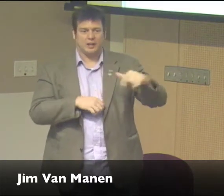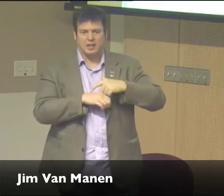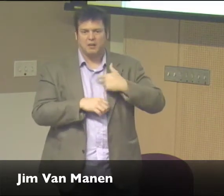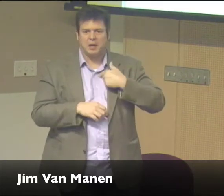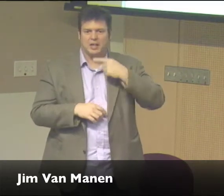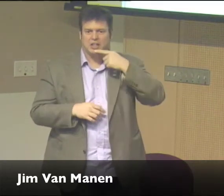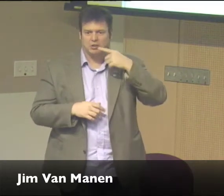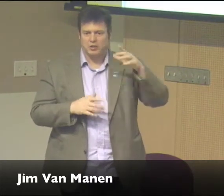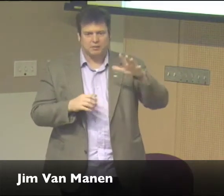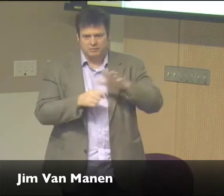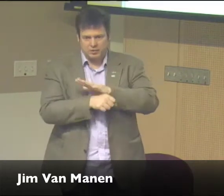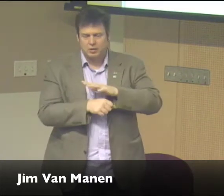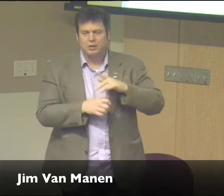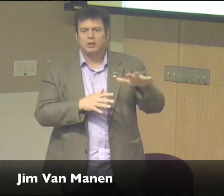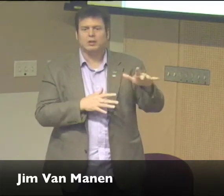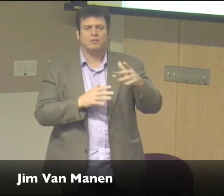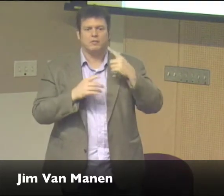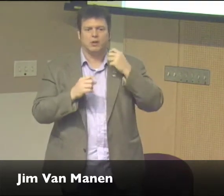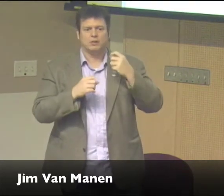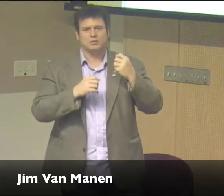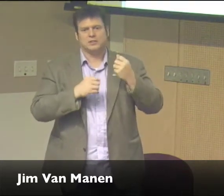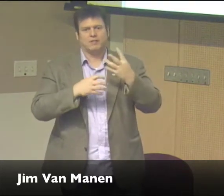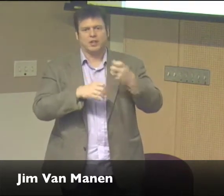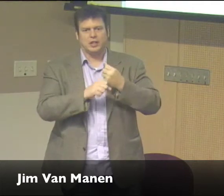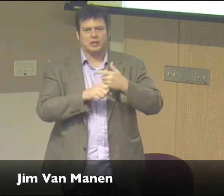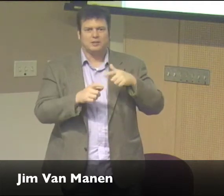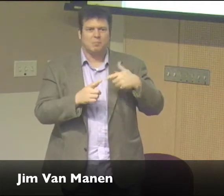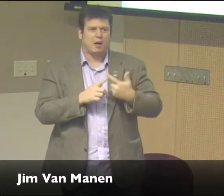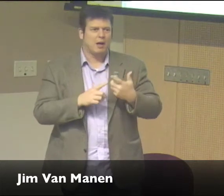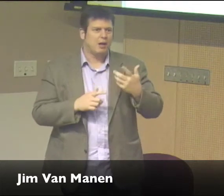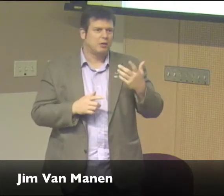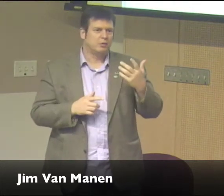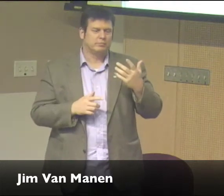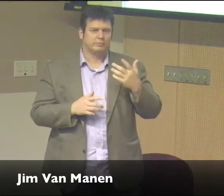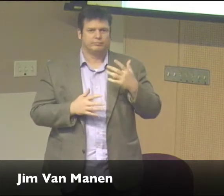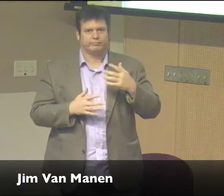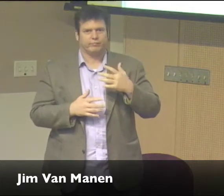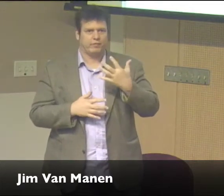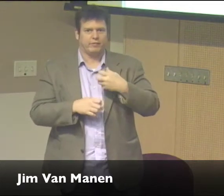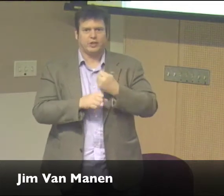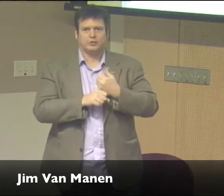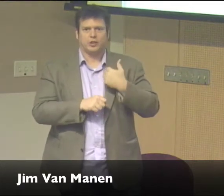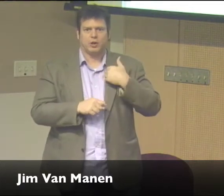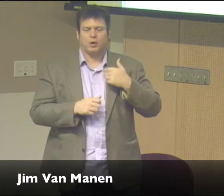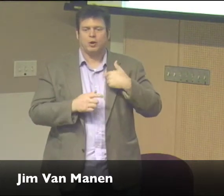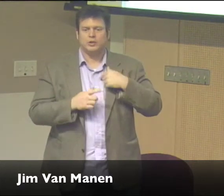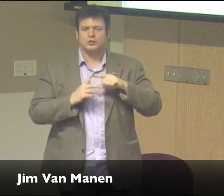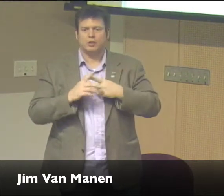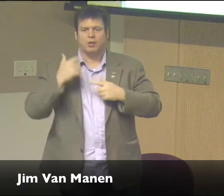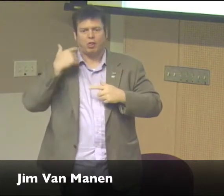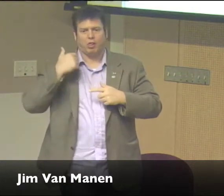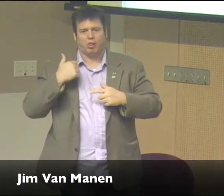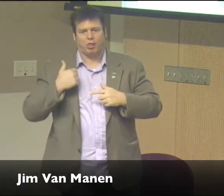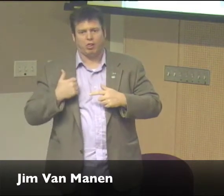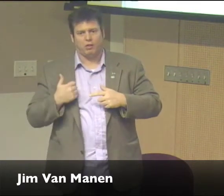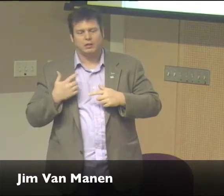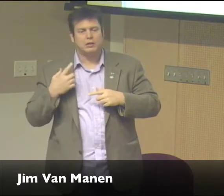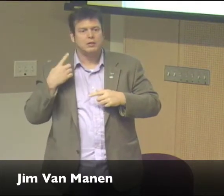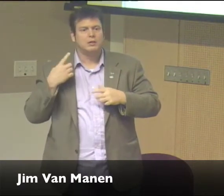And at that time, you know, I was fully hearing at that time and had been for several years. But then, about five years ago, I started losing hearing